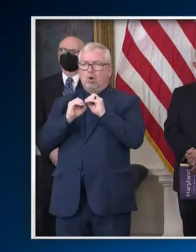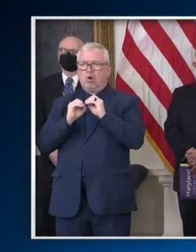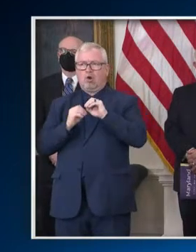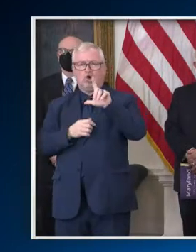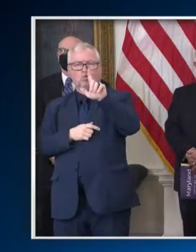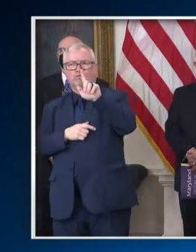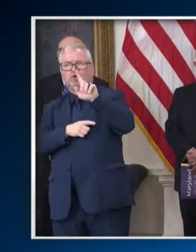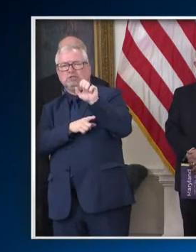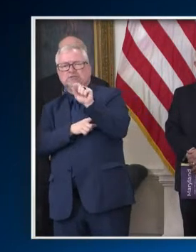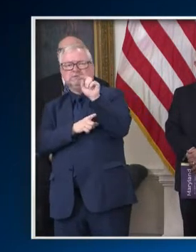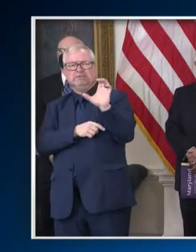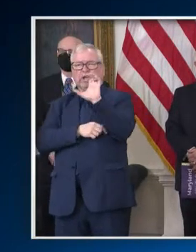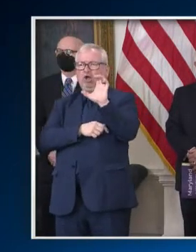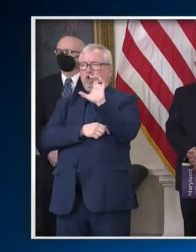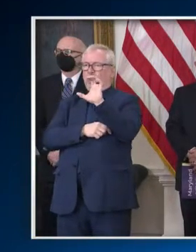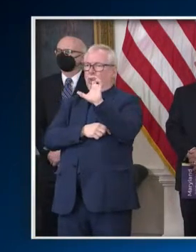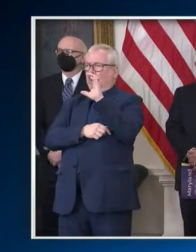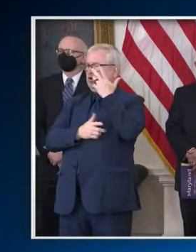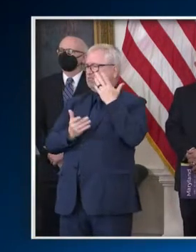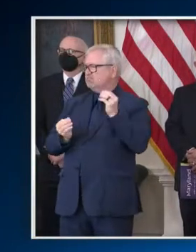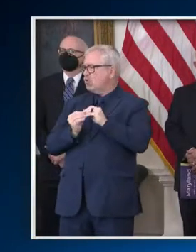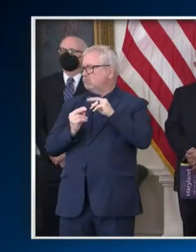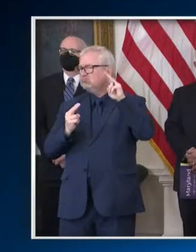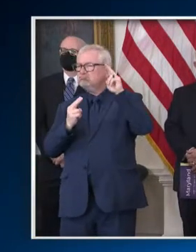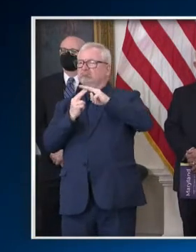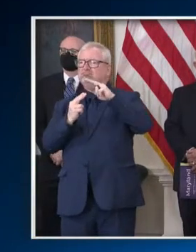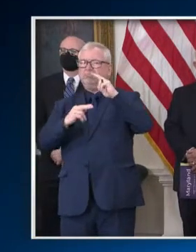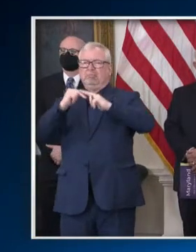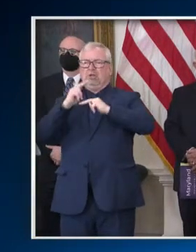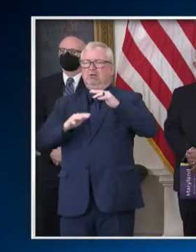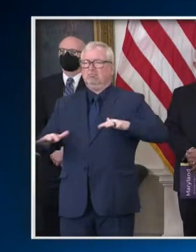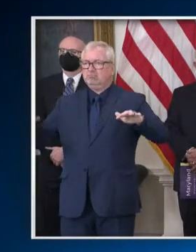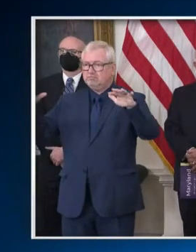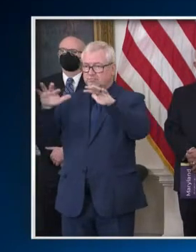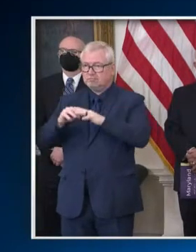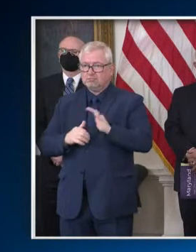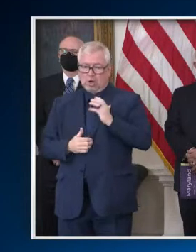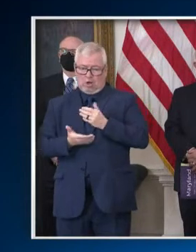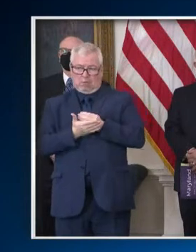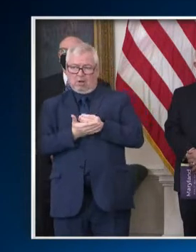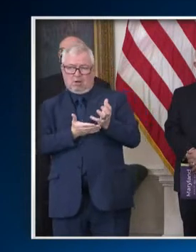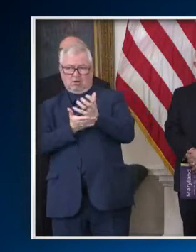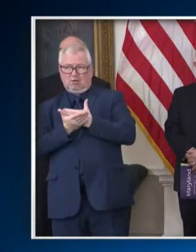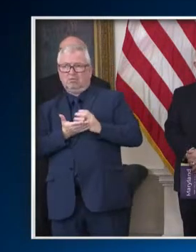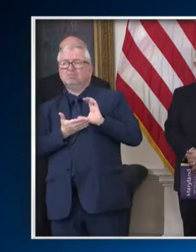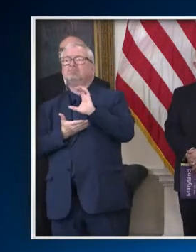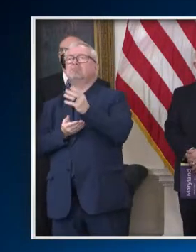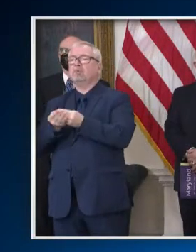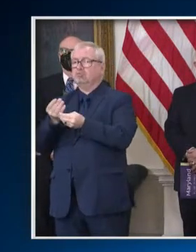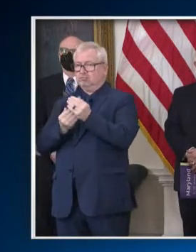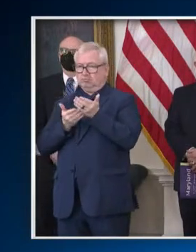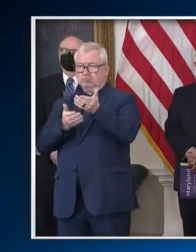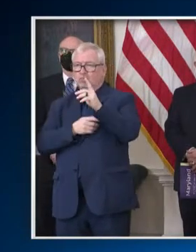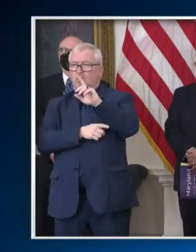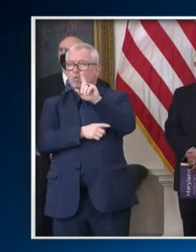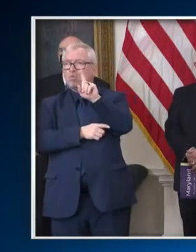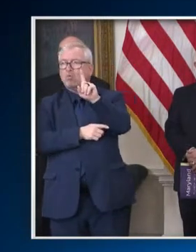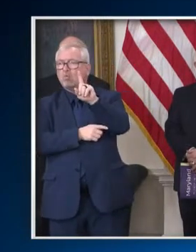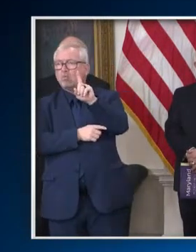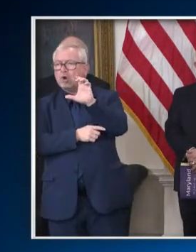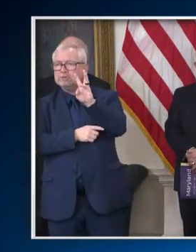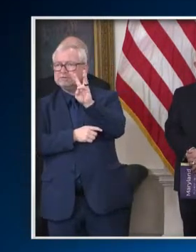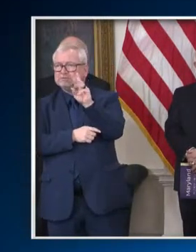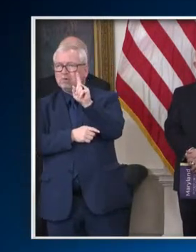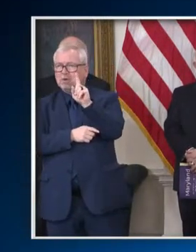Our budget will also provide $601 million more for higher education projects,